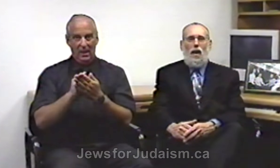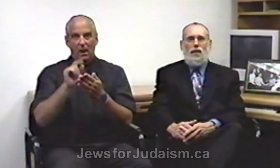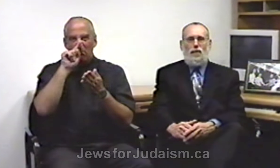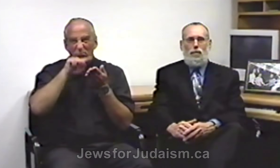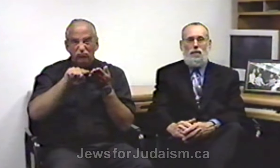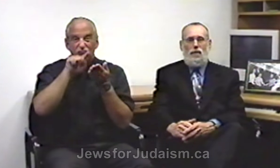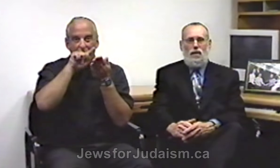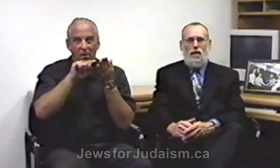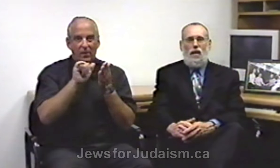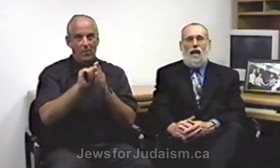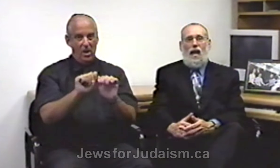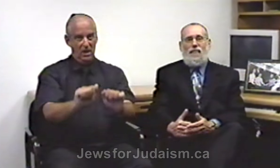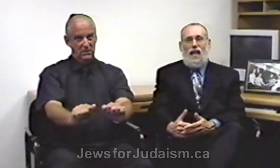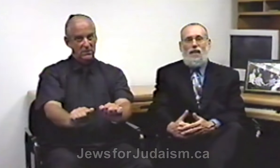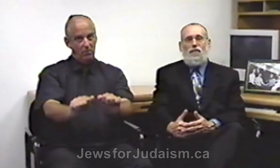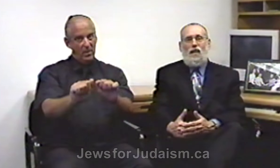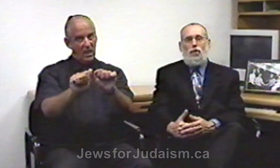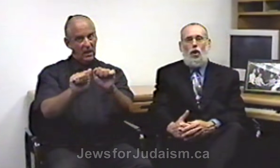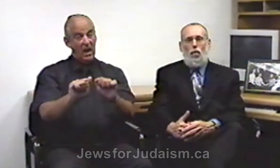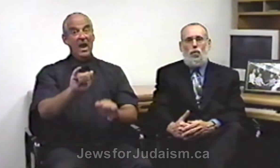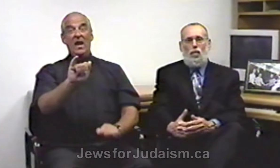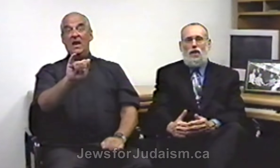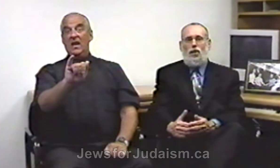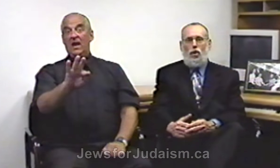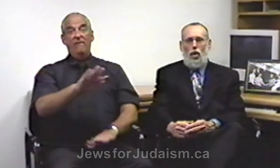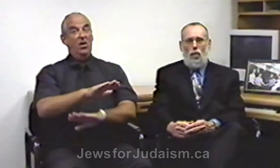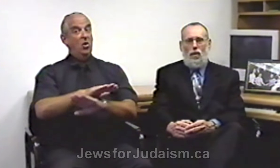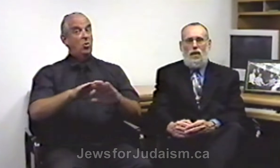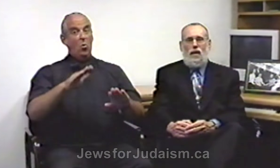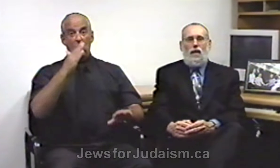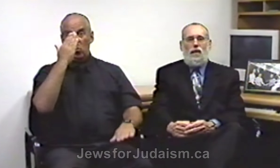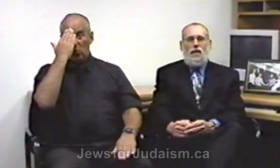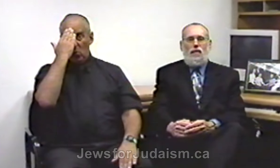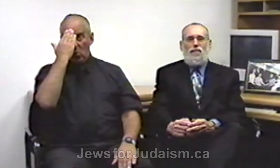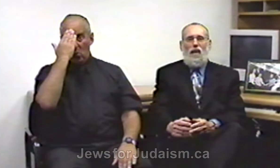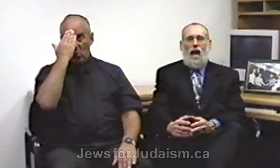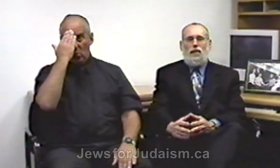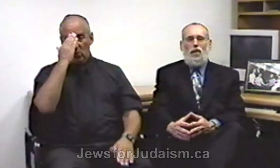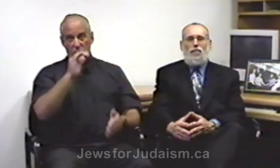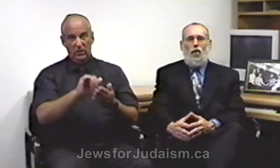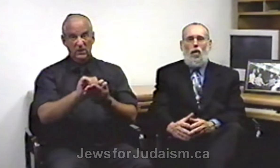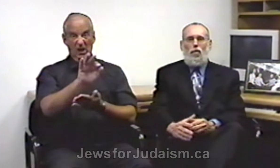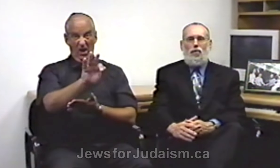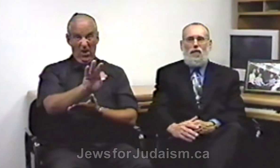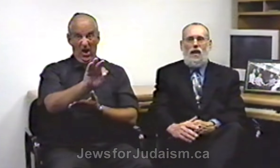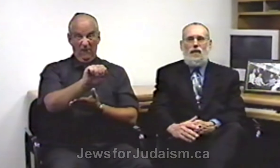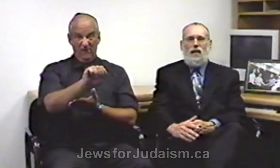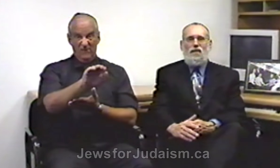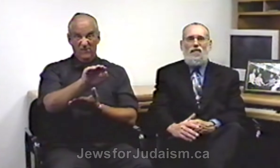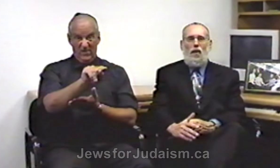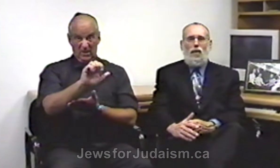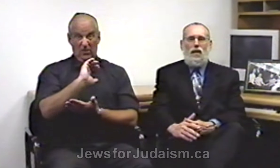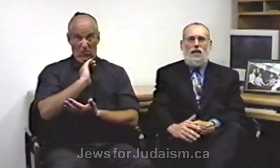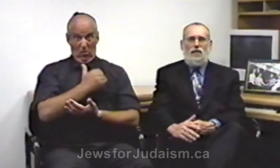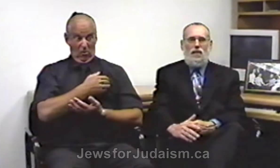possibility. And then if they don't really know the facts of our own faith, it's very easy